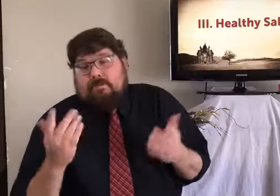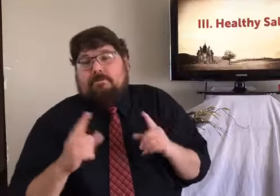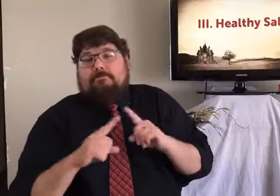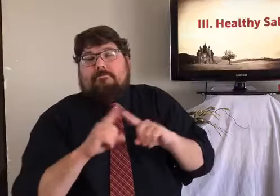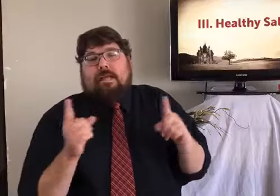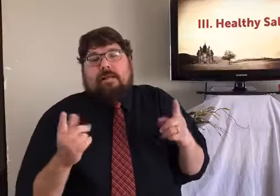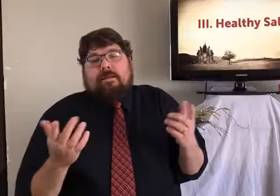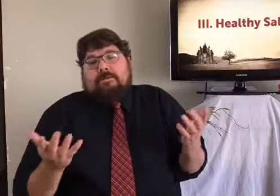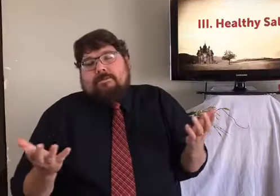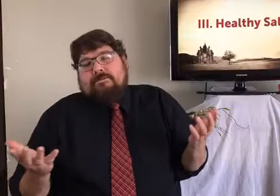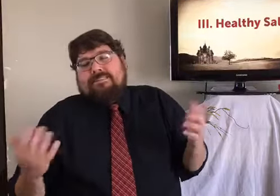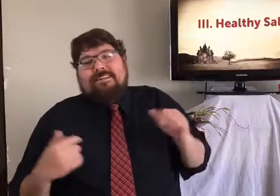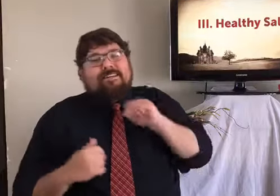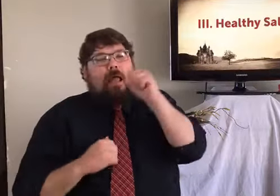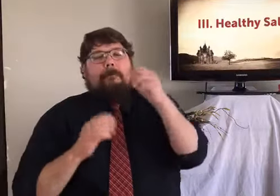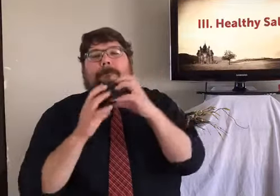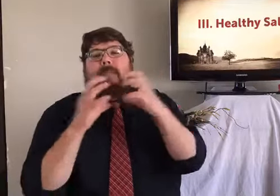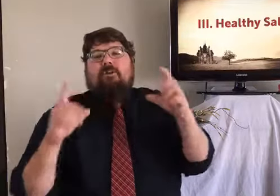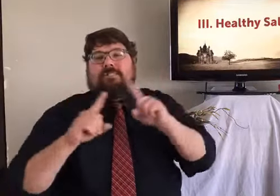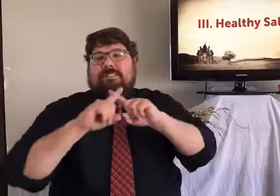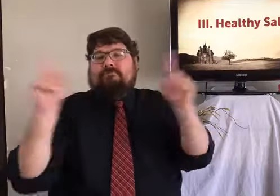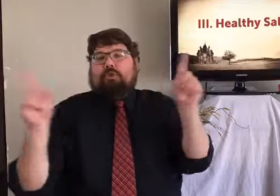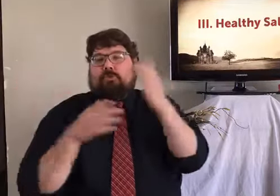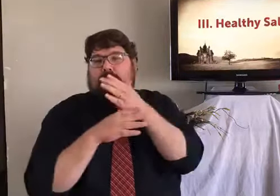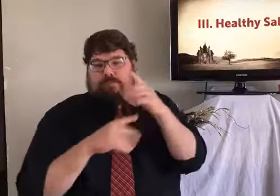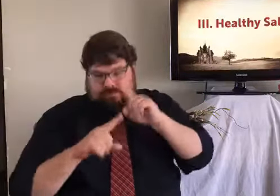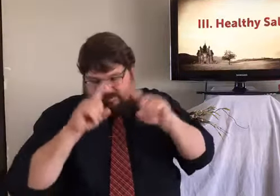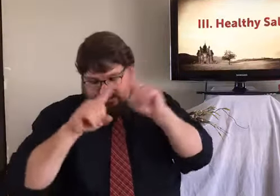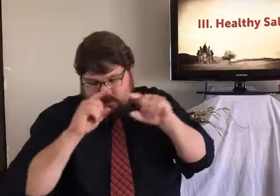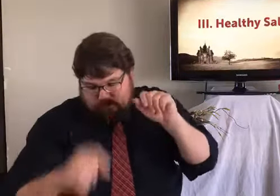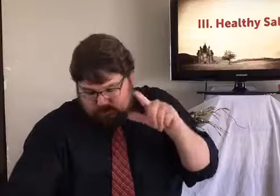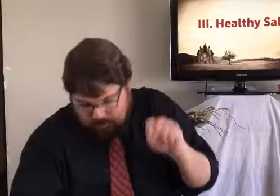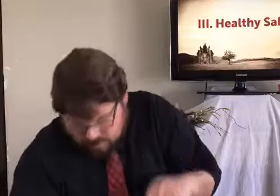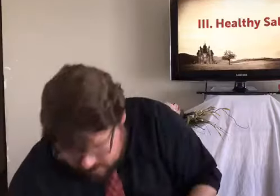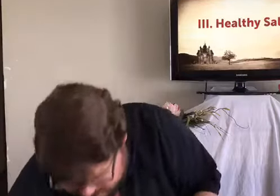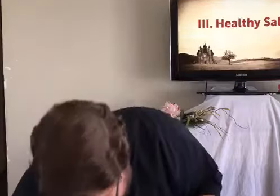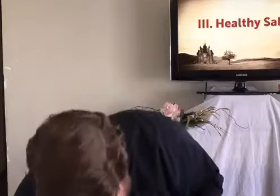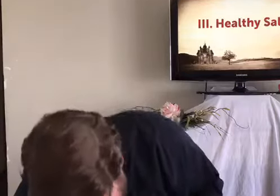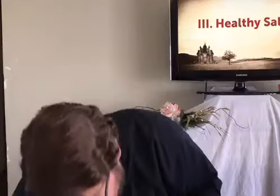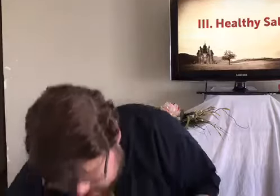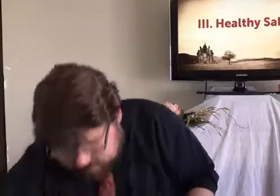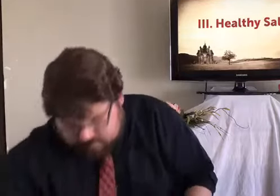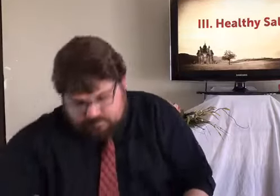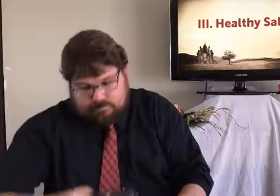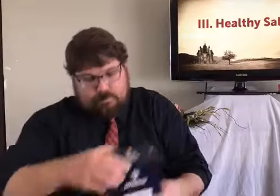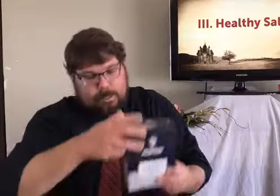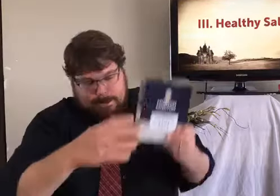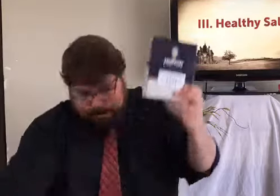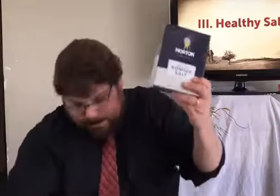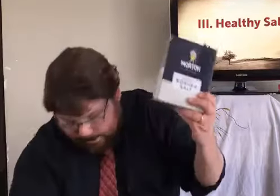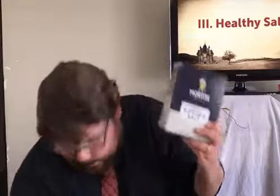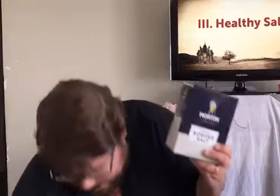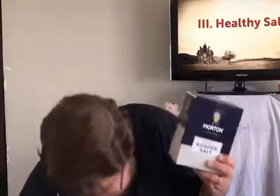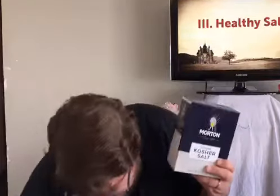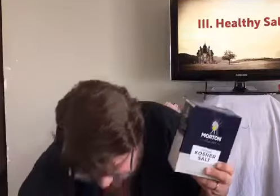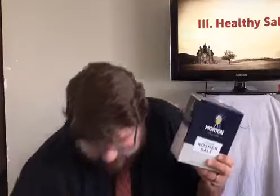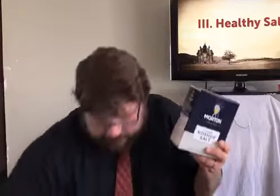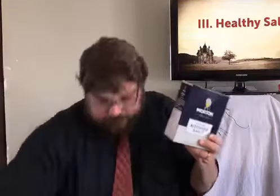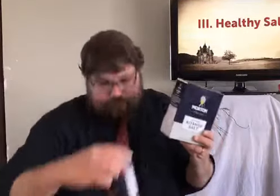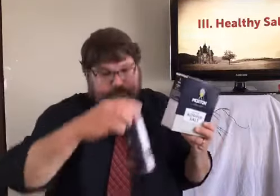That's probably true. You know, it might be better than other kinds of salt, but I don't think there's a whole lot of difference